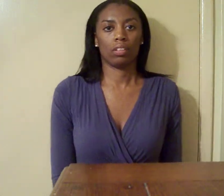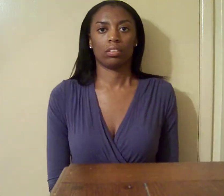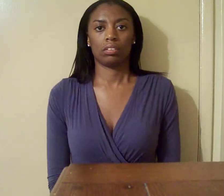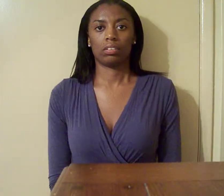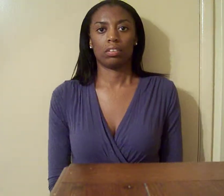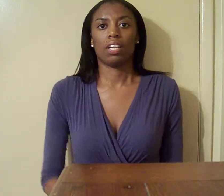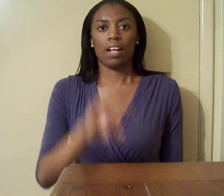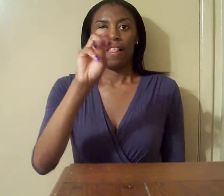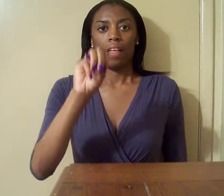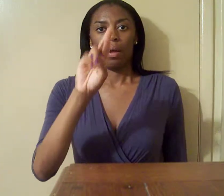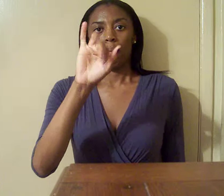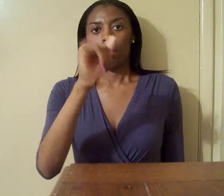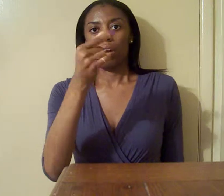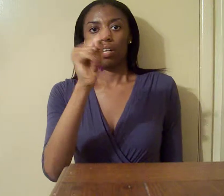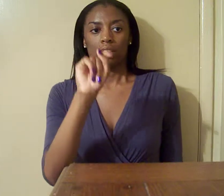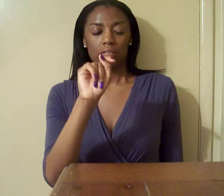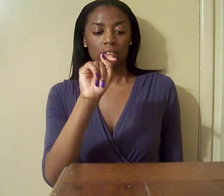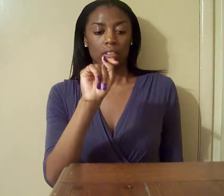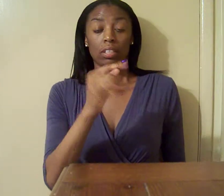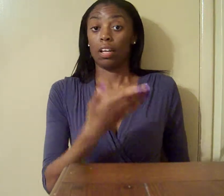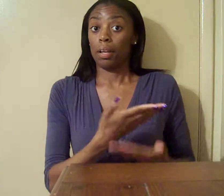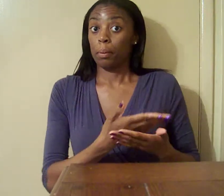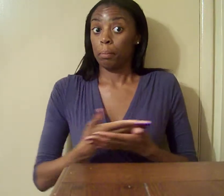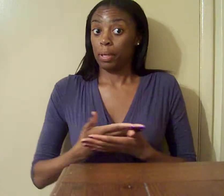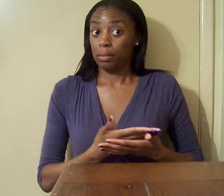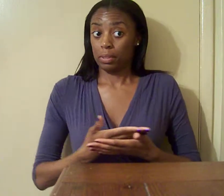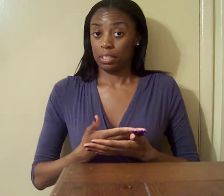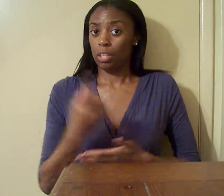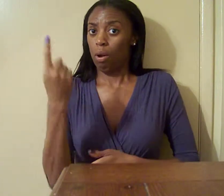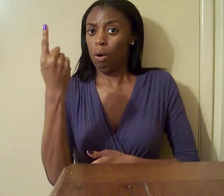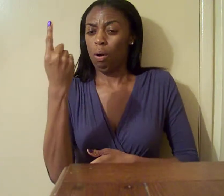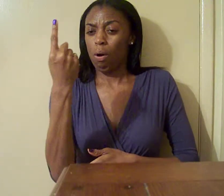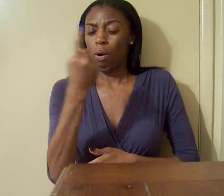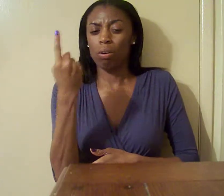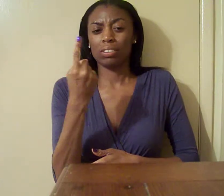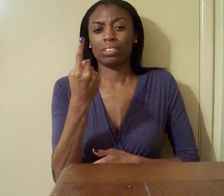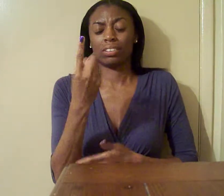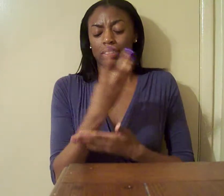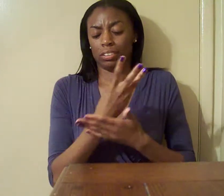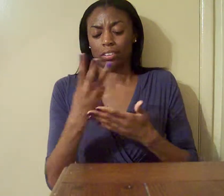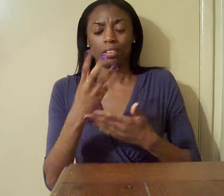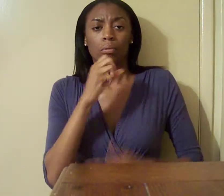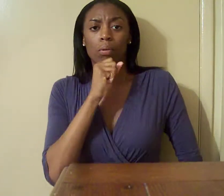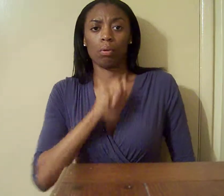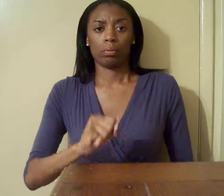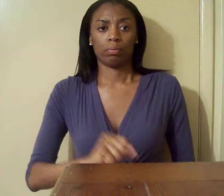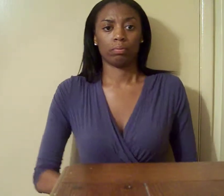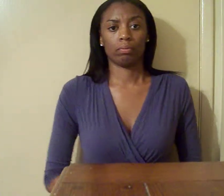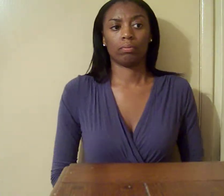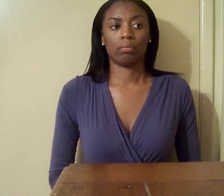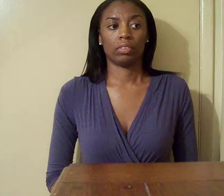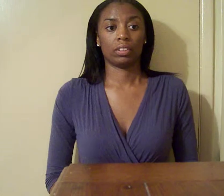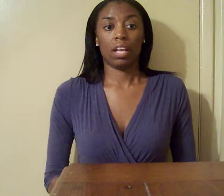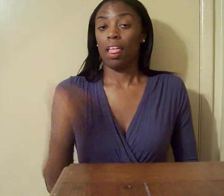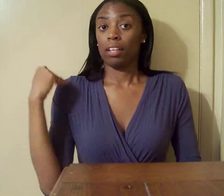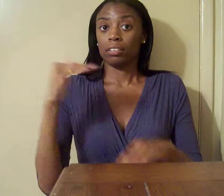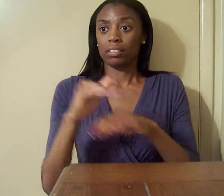Margaret's baby, only 6 weeks old. Last night, he started to cough and run a temperature.